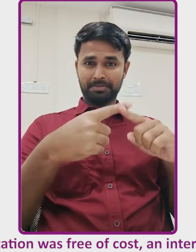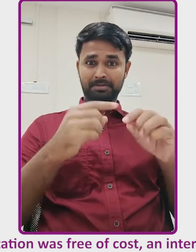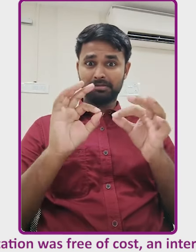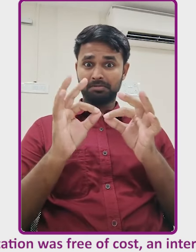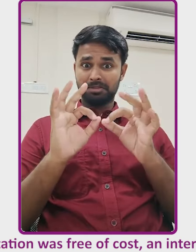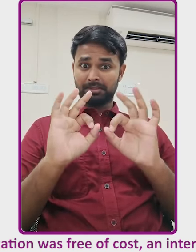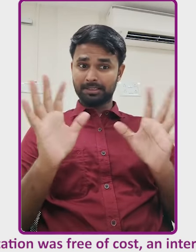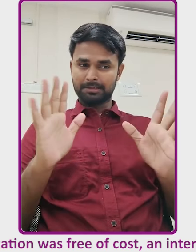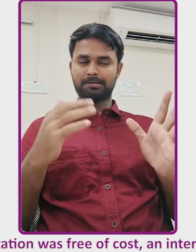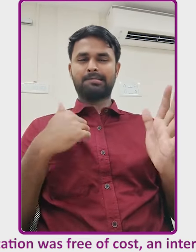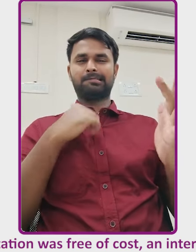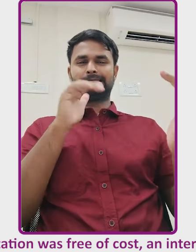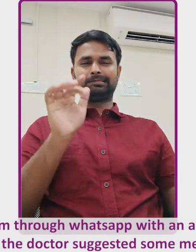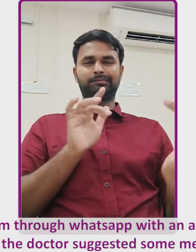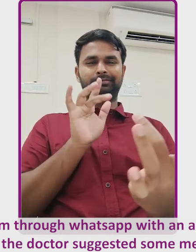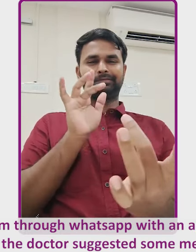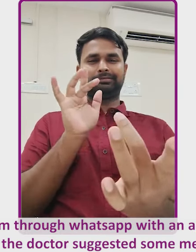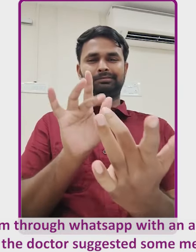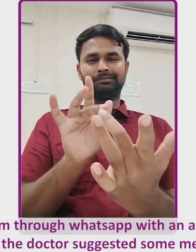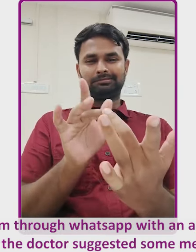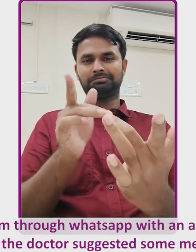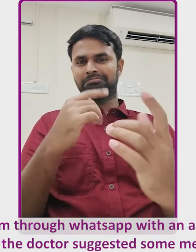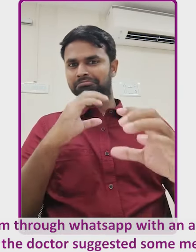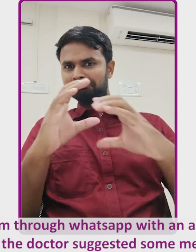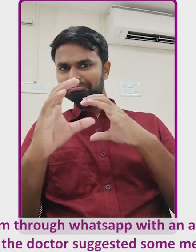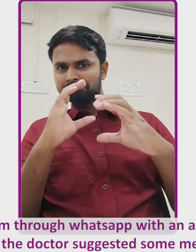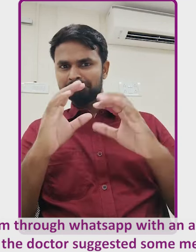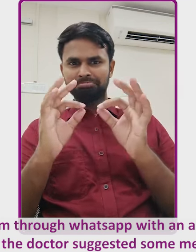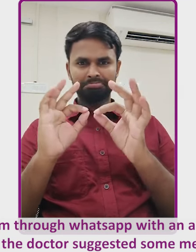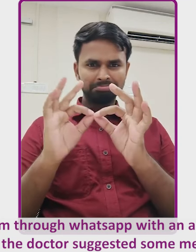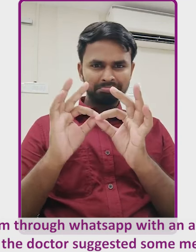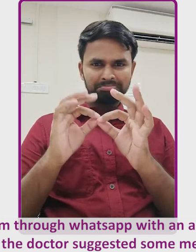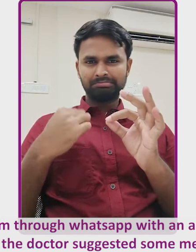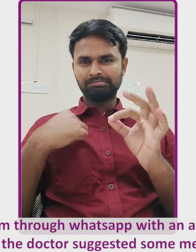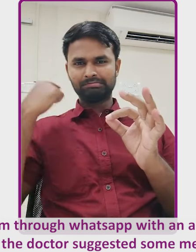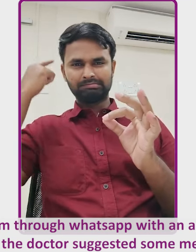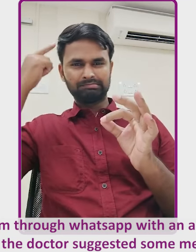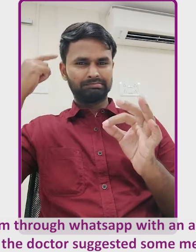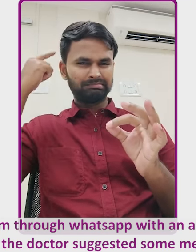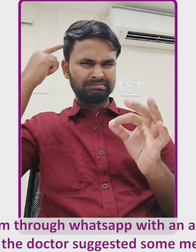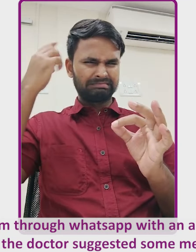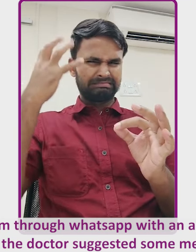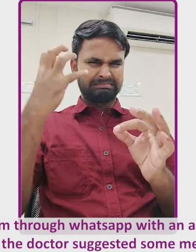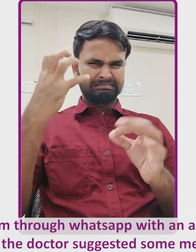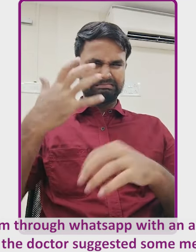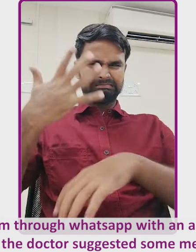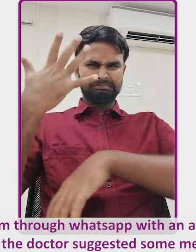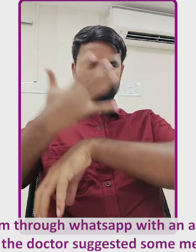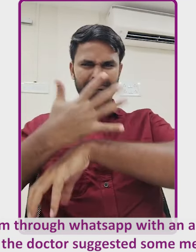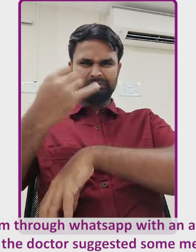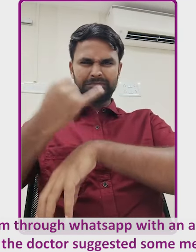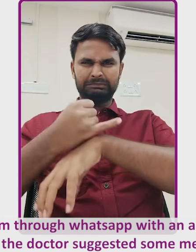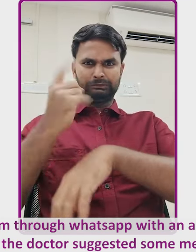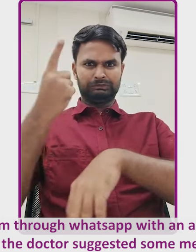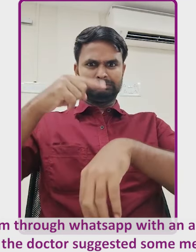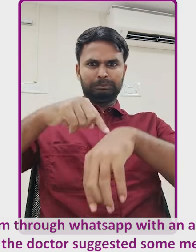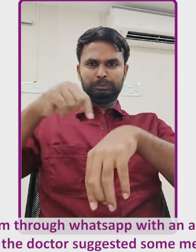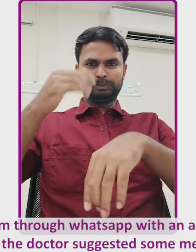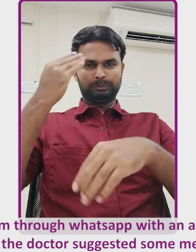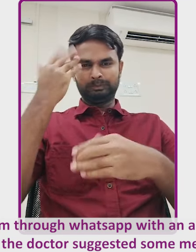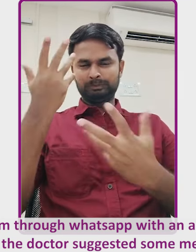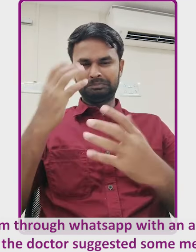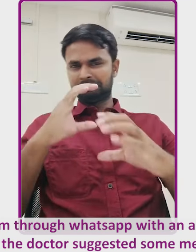and that there was an interpreter to help me out. I connected with them through WhatsApp with an appointment, explained my complaints